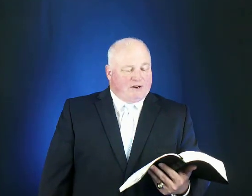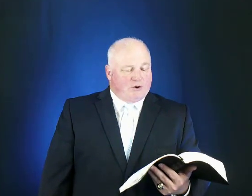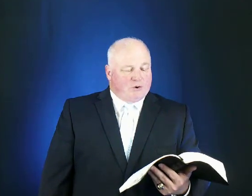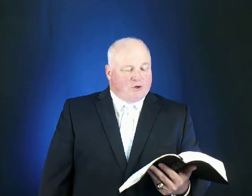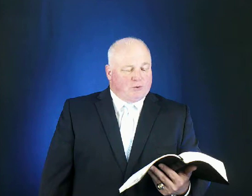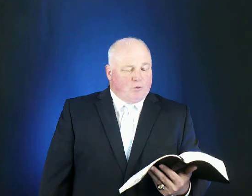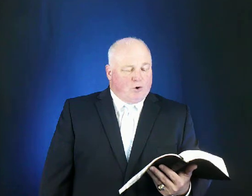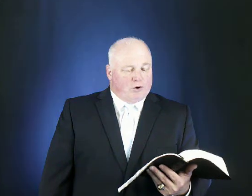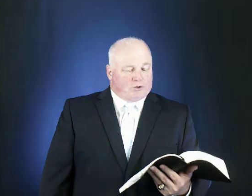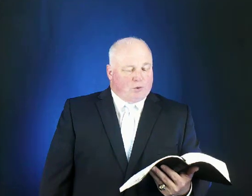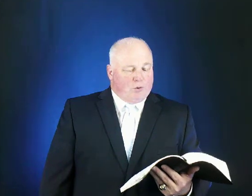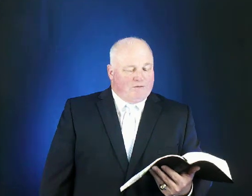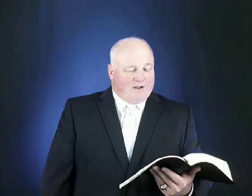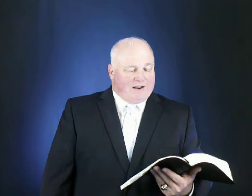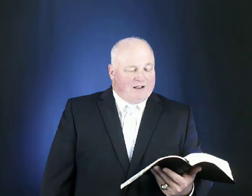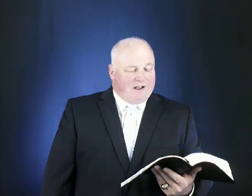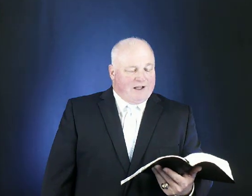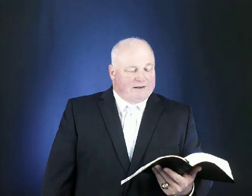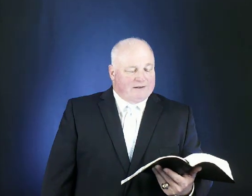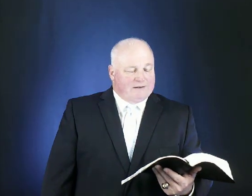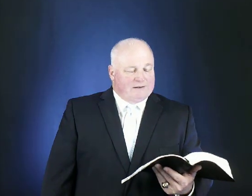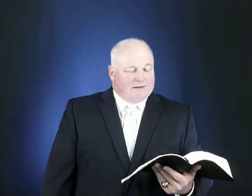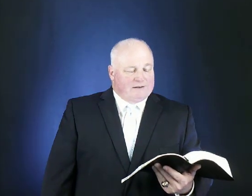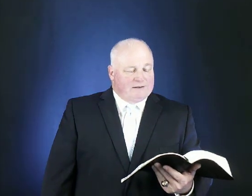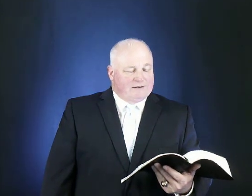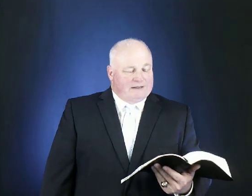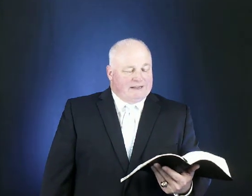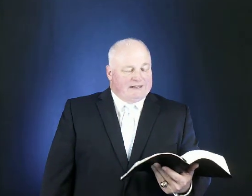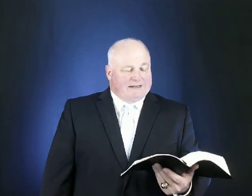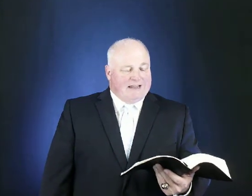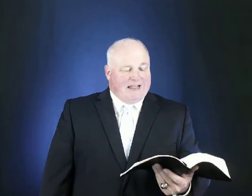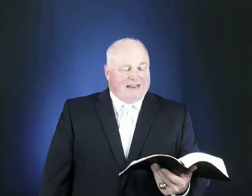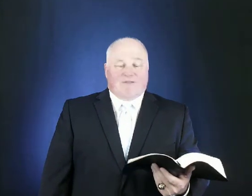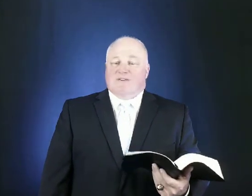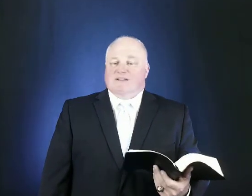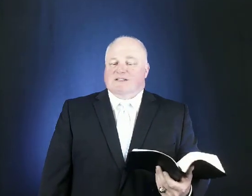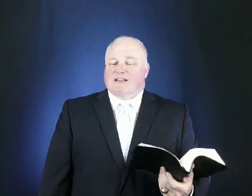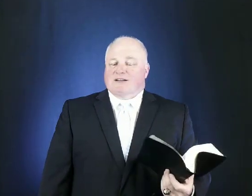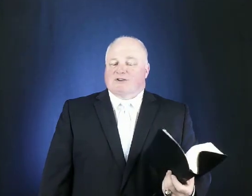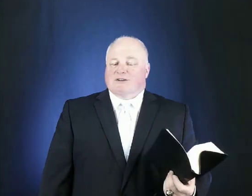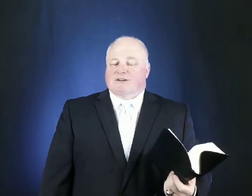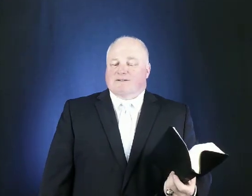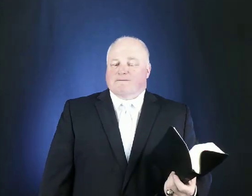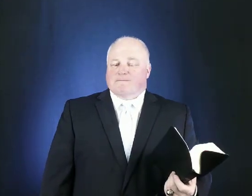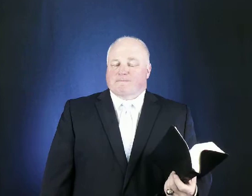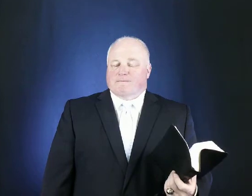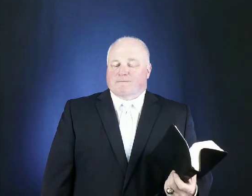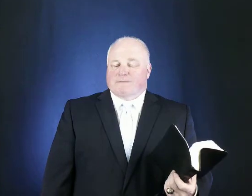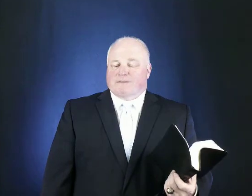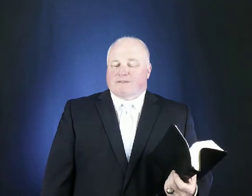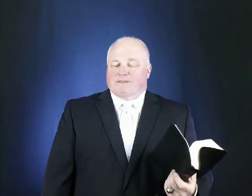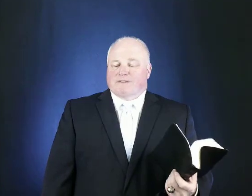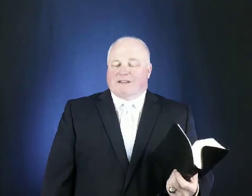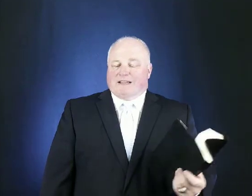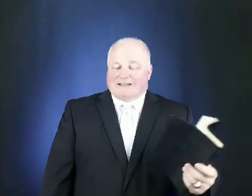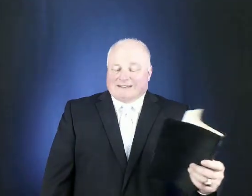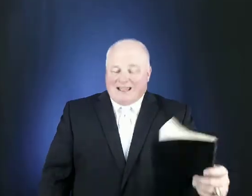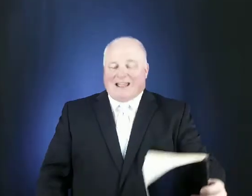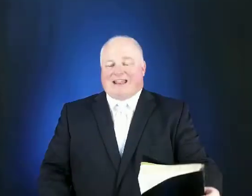your good works glorify god in a day of visitation in a day